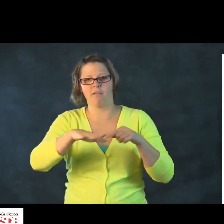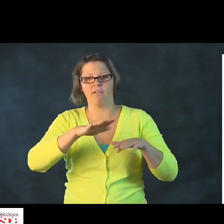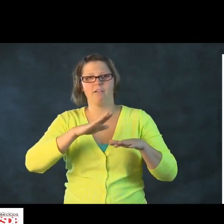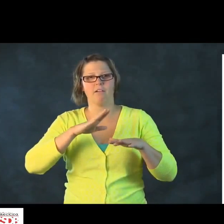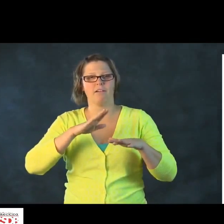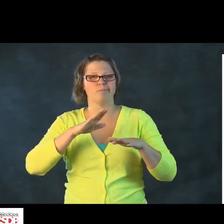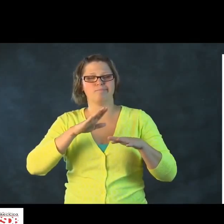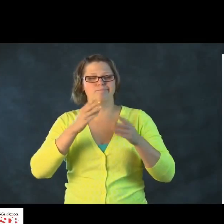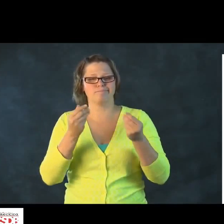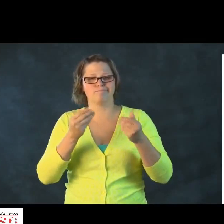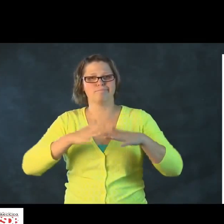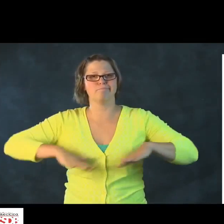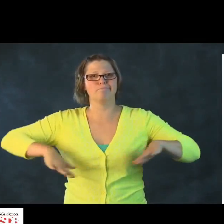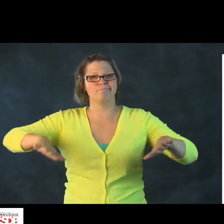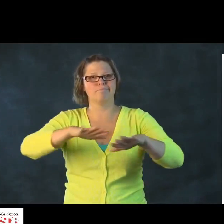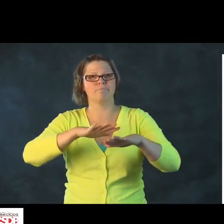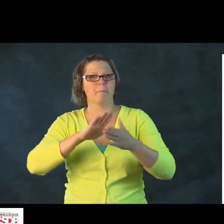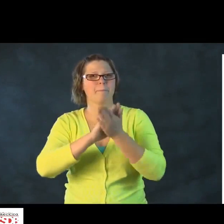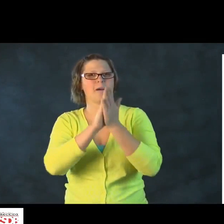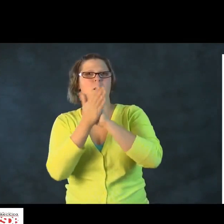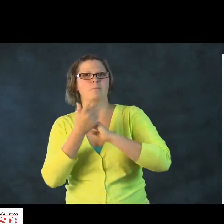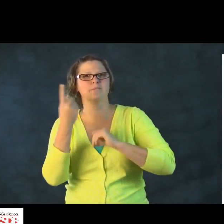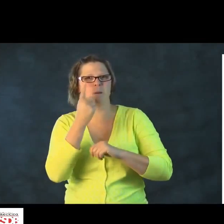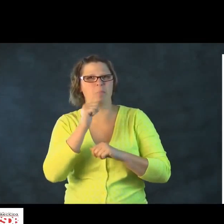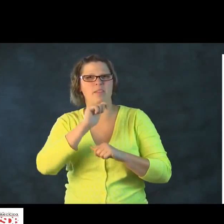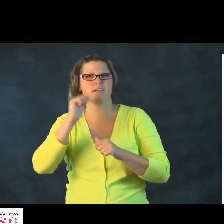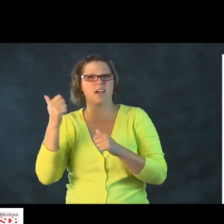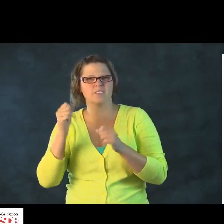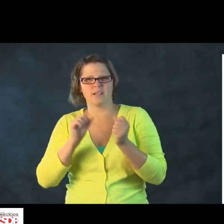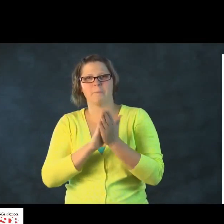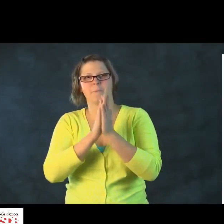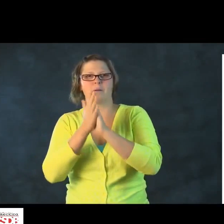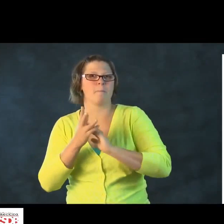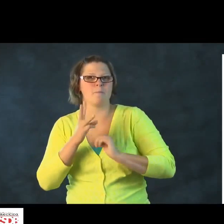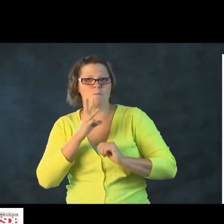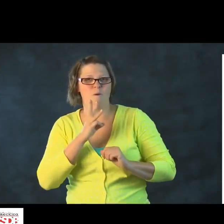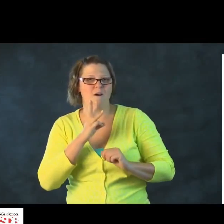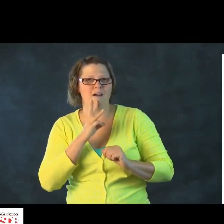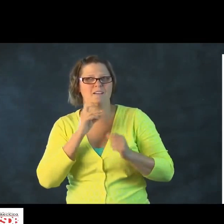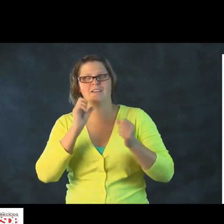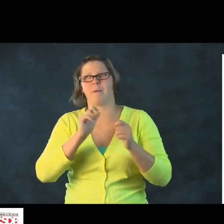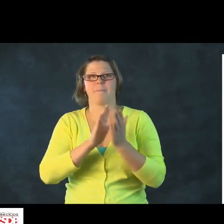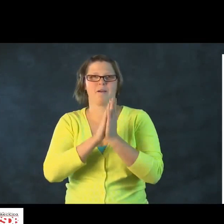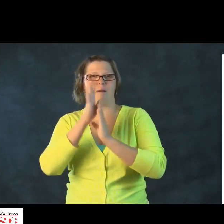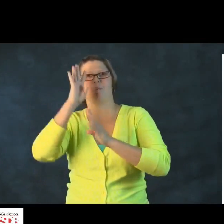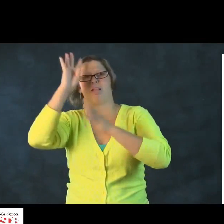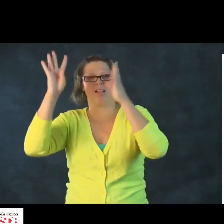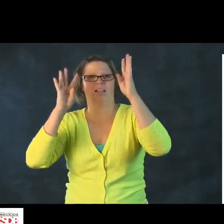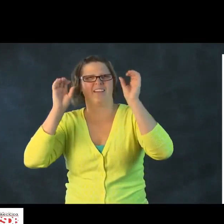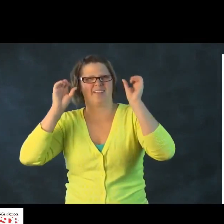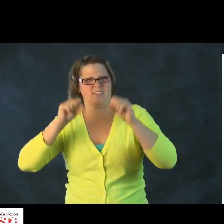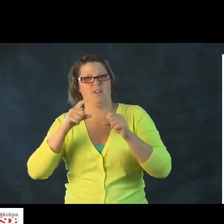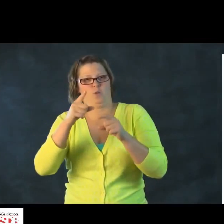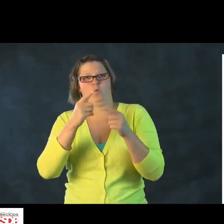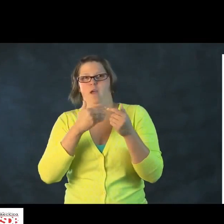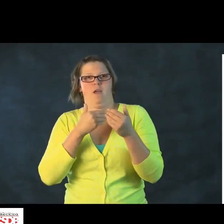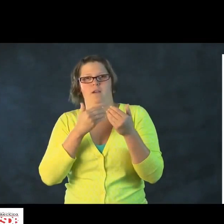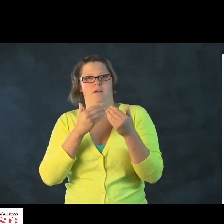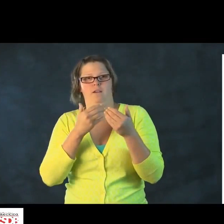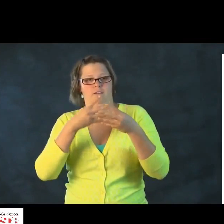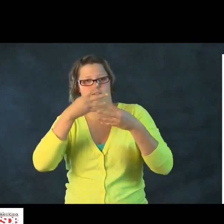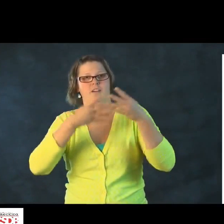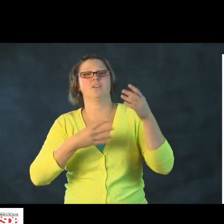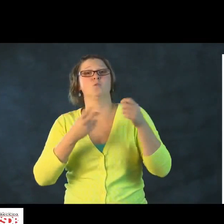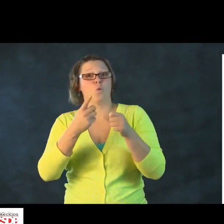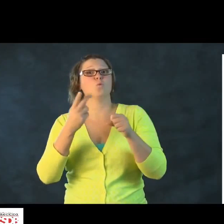that way. Another idea is that you could have the playground become something else. could become the water, for example. So just be